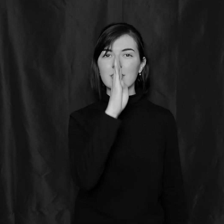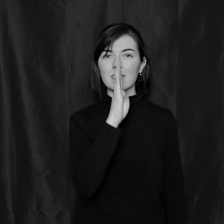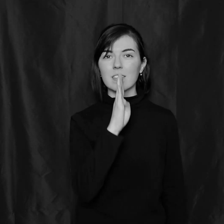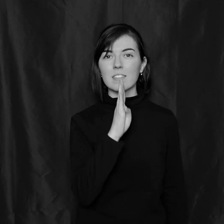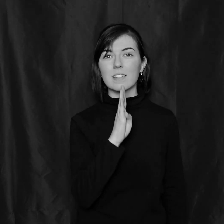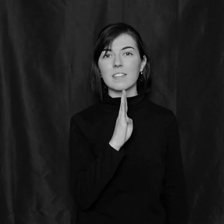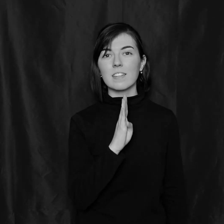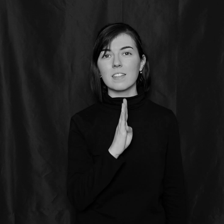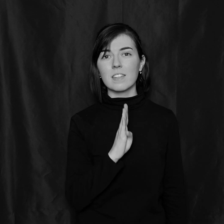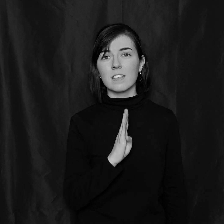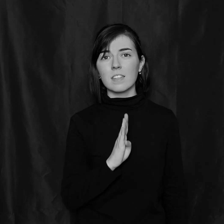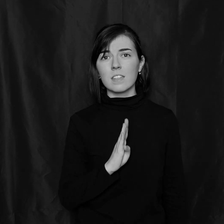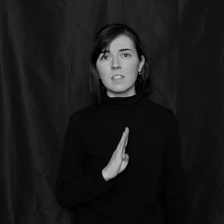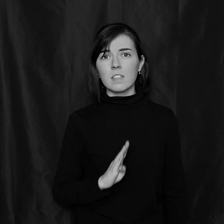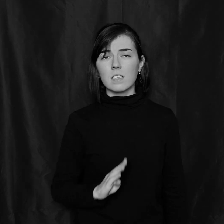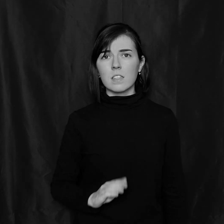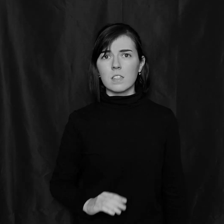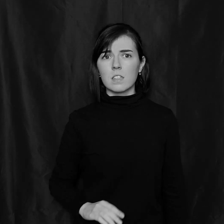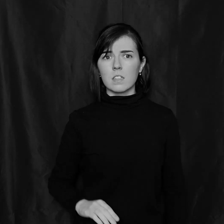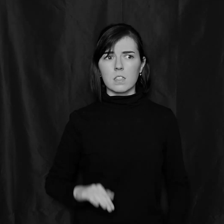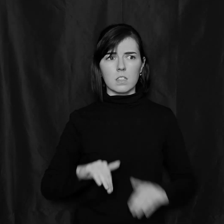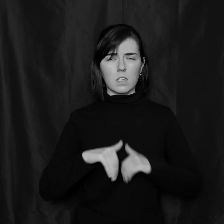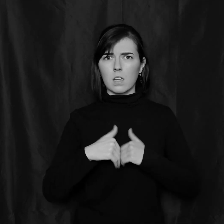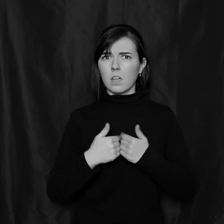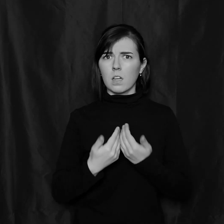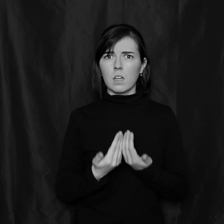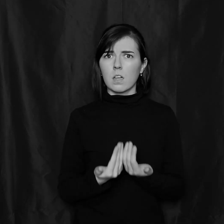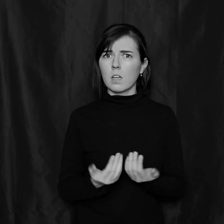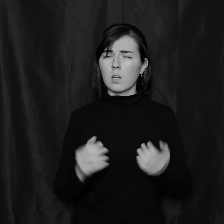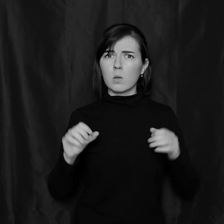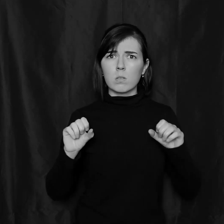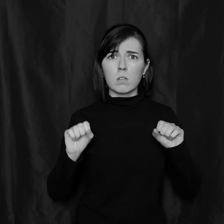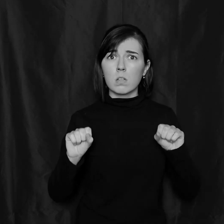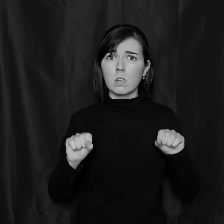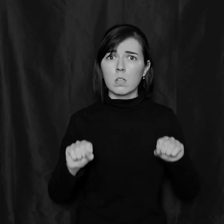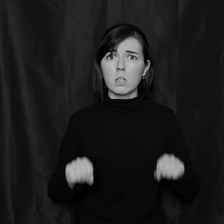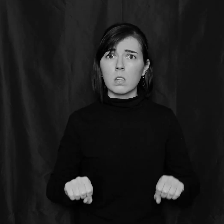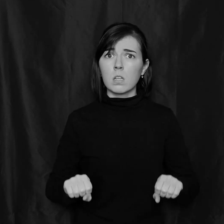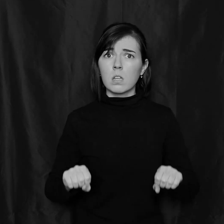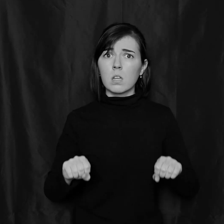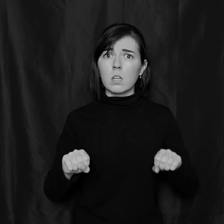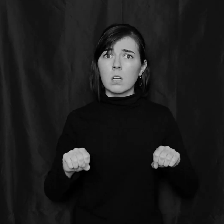said, how could it be?